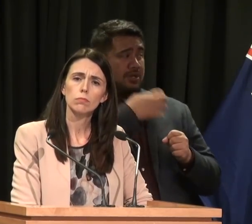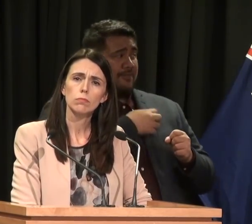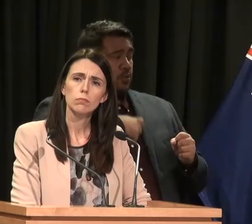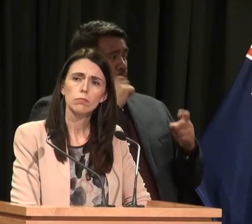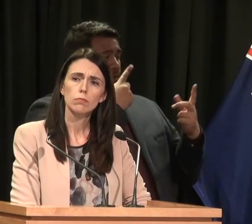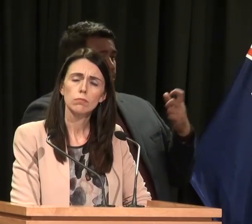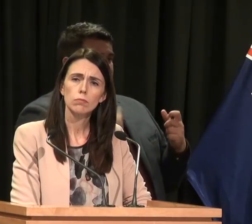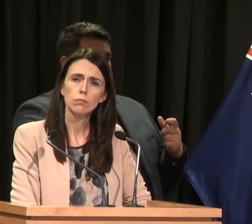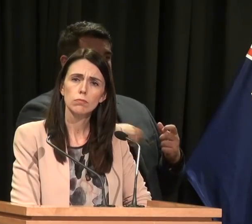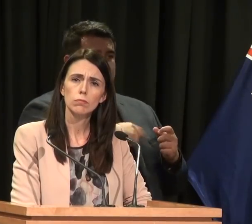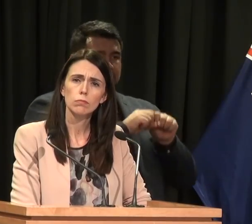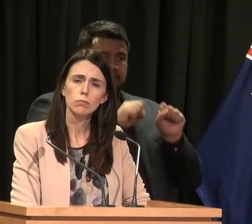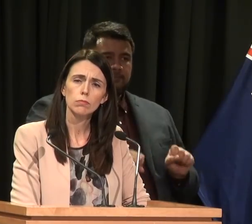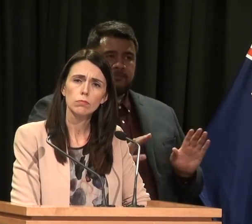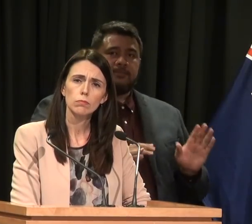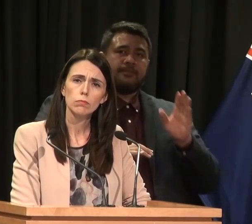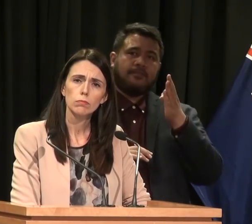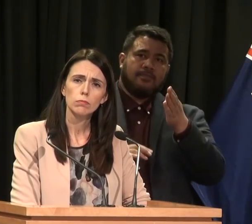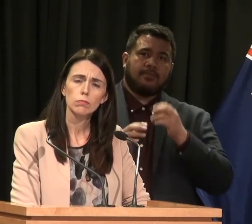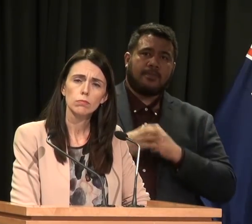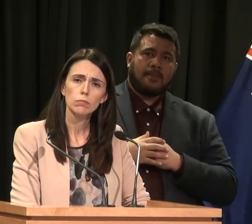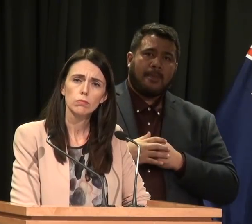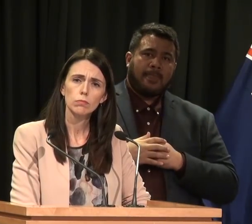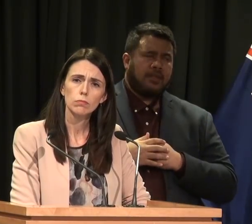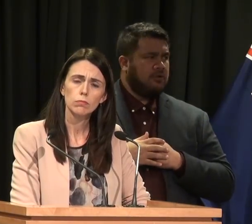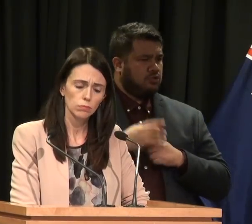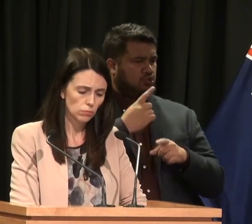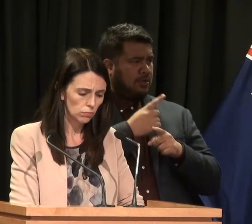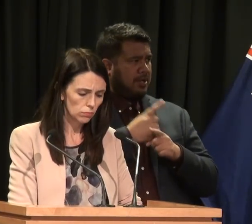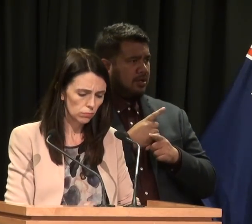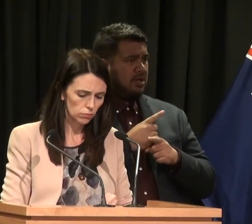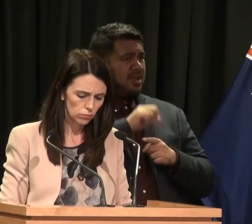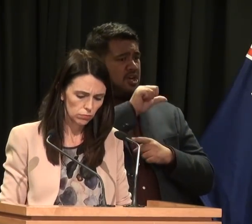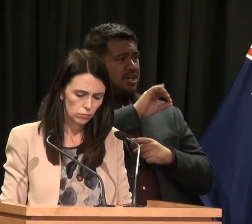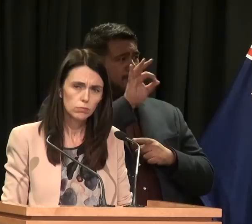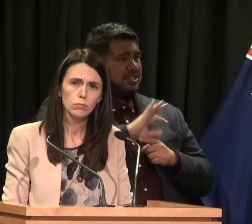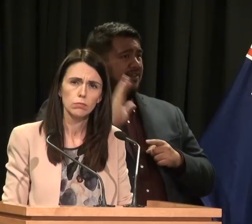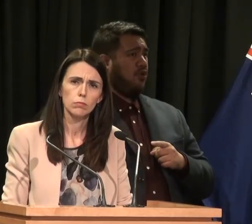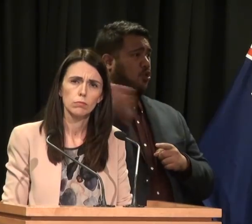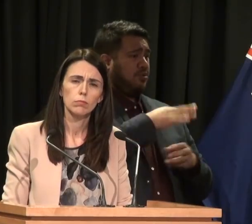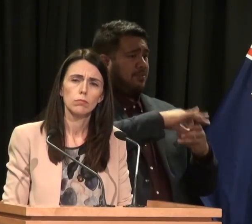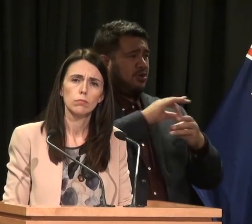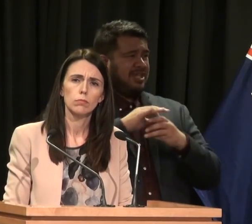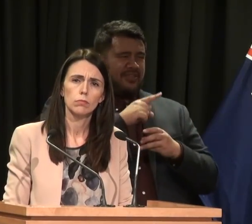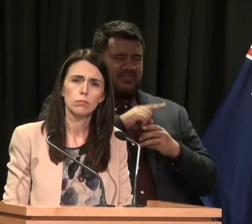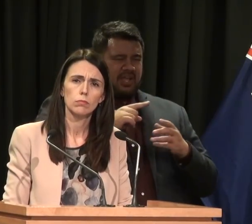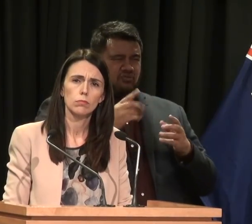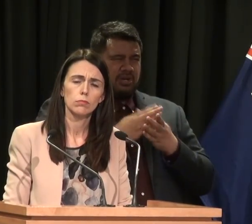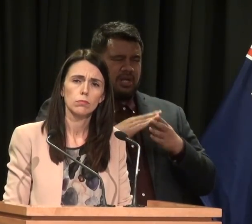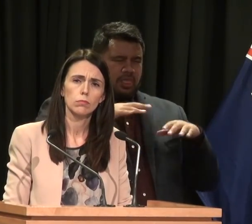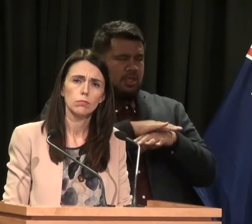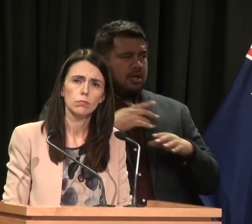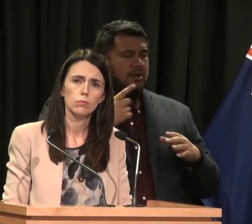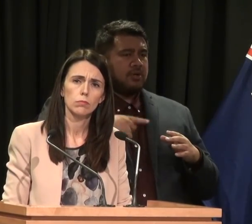funds deposited that would cover? Because that 90% of deposits is misleading. Because I might have three deposits each